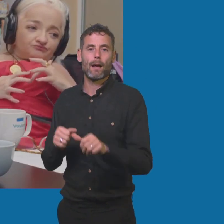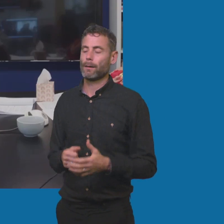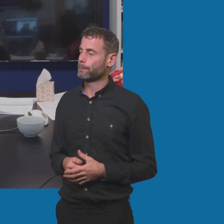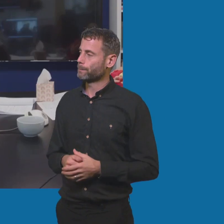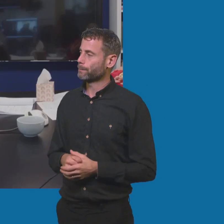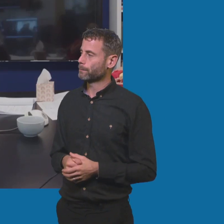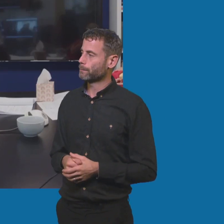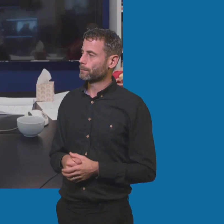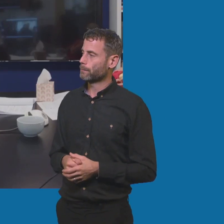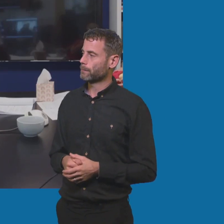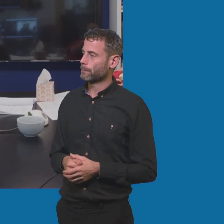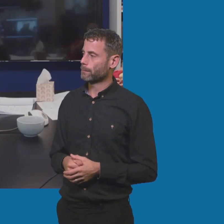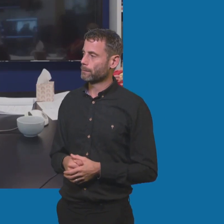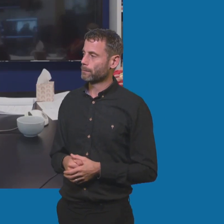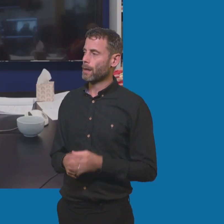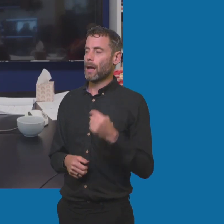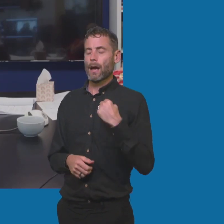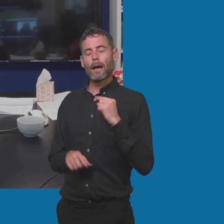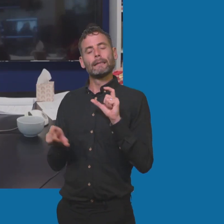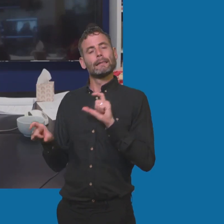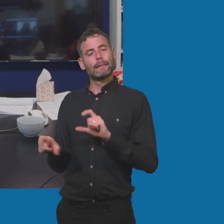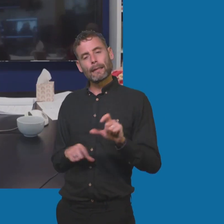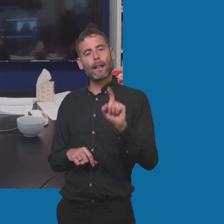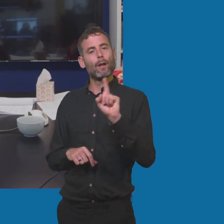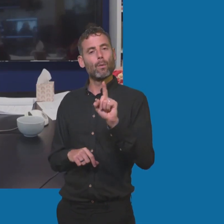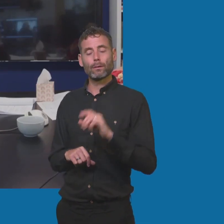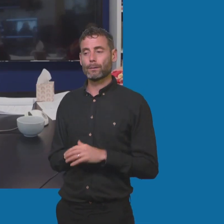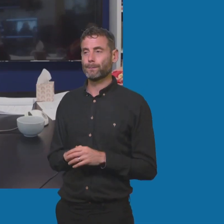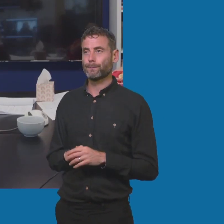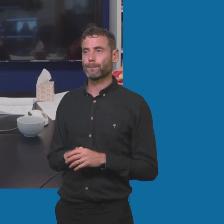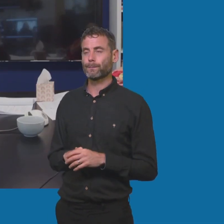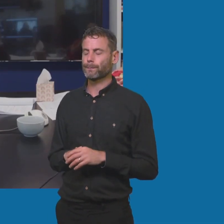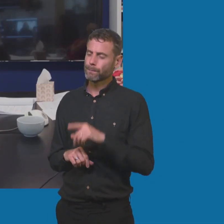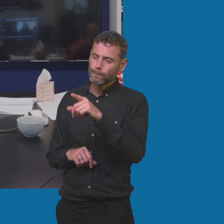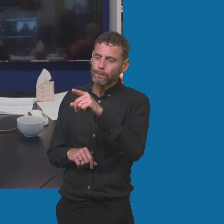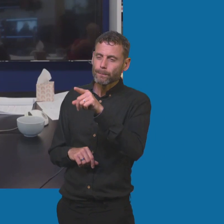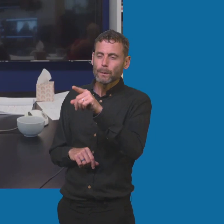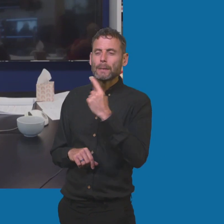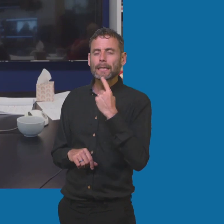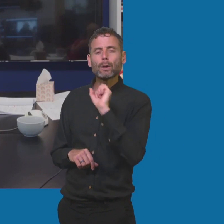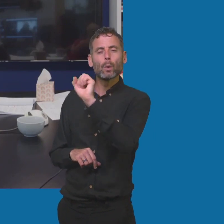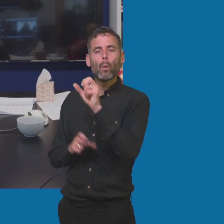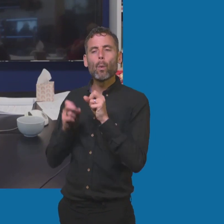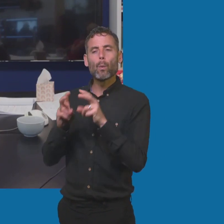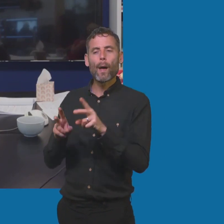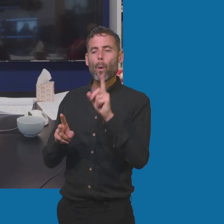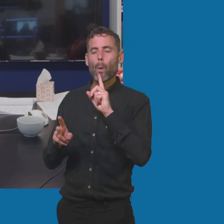I still kind of have this, I have this thing where, because you know how you said, like, you be bubbly to people